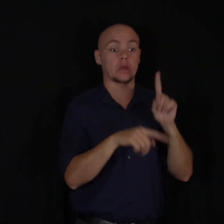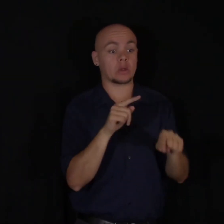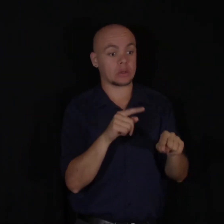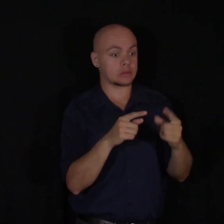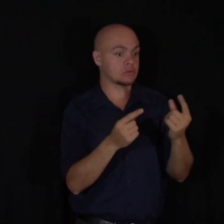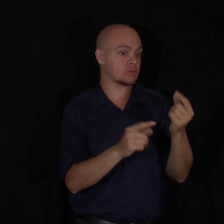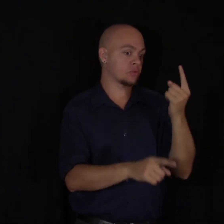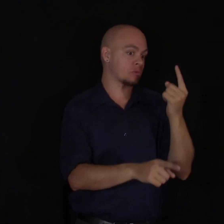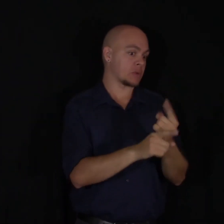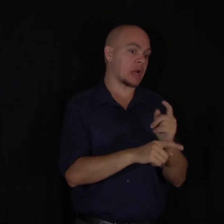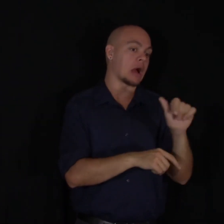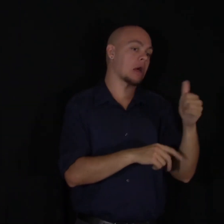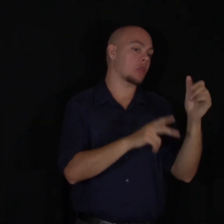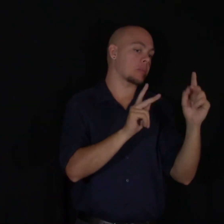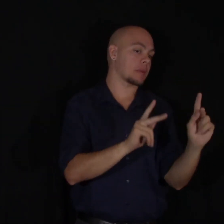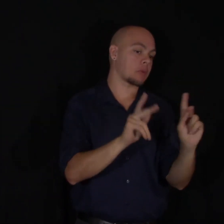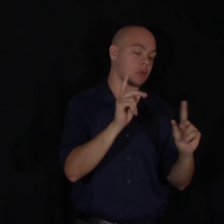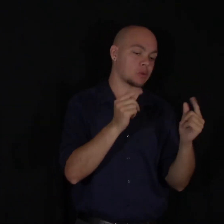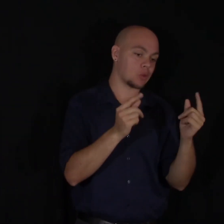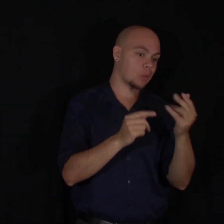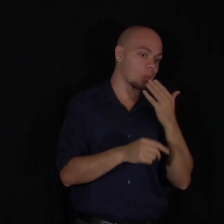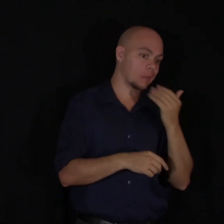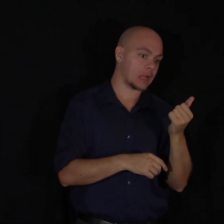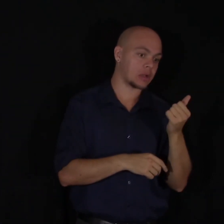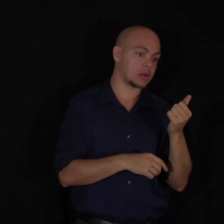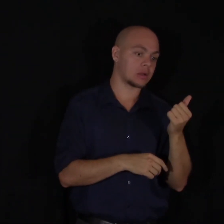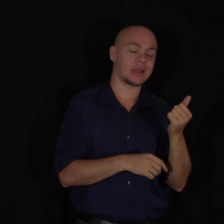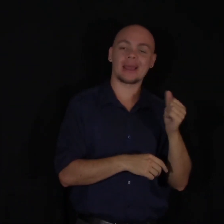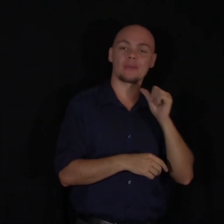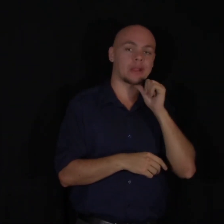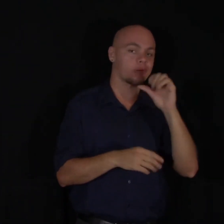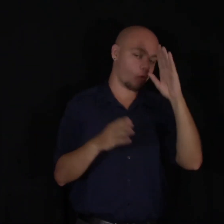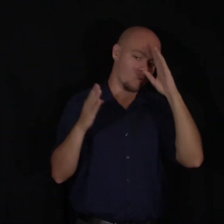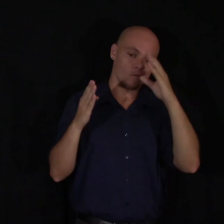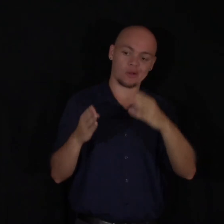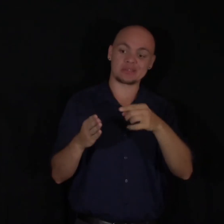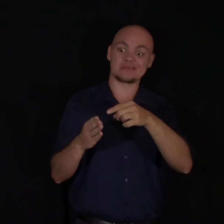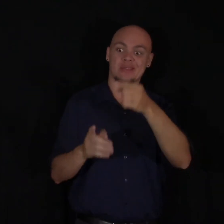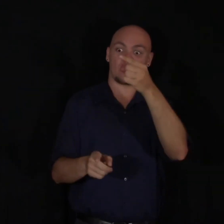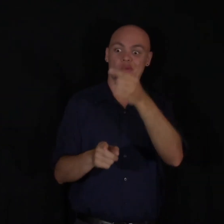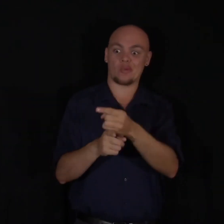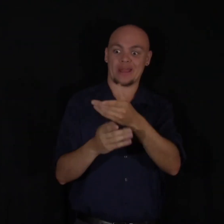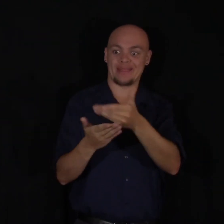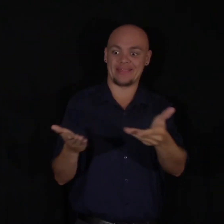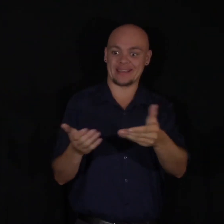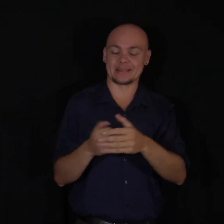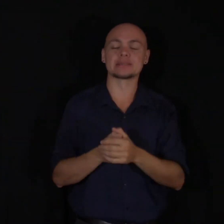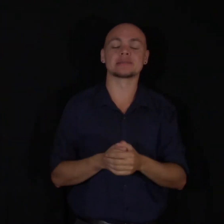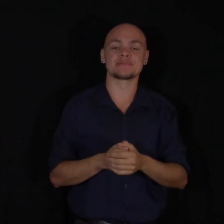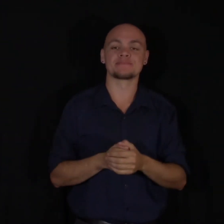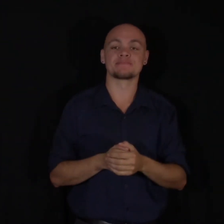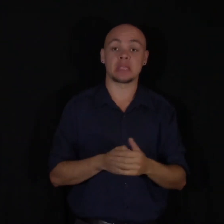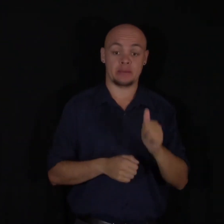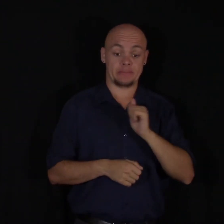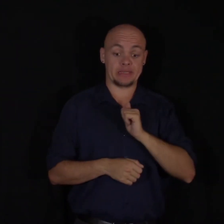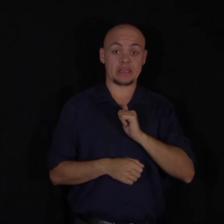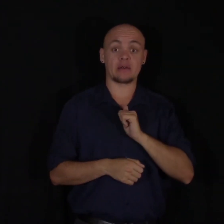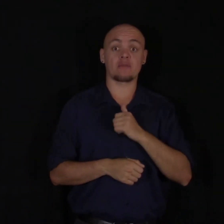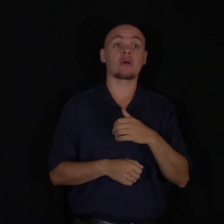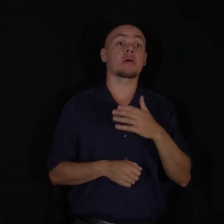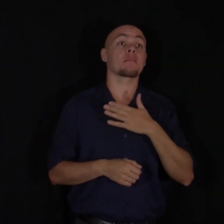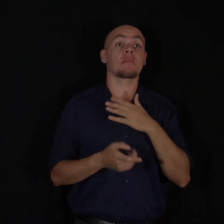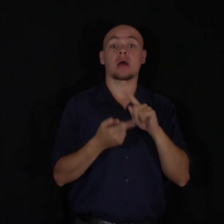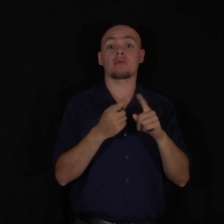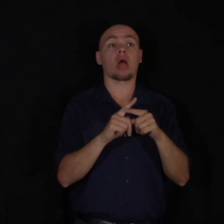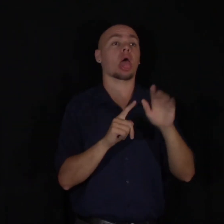someone else did better, rather than what we did right. And I often find myself going to friends and moaning about